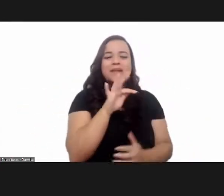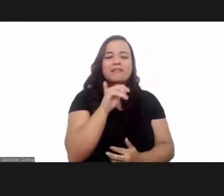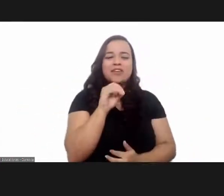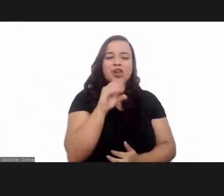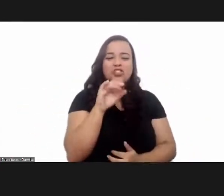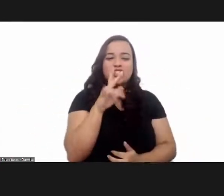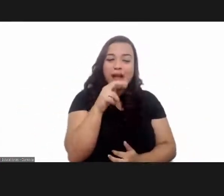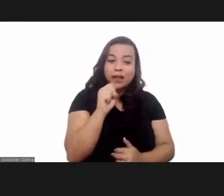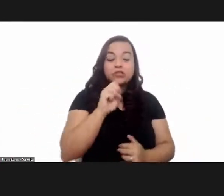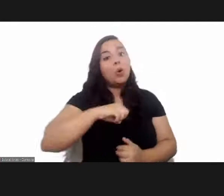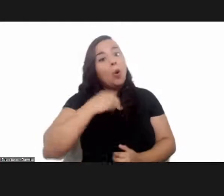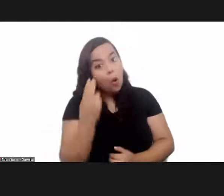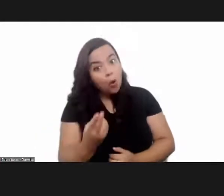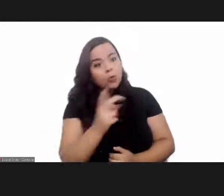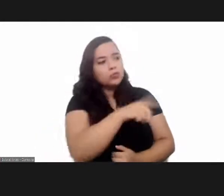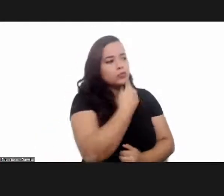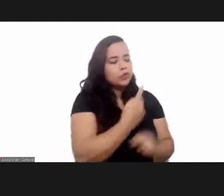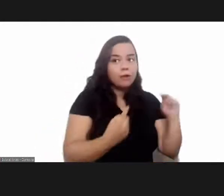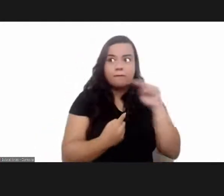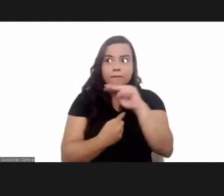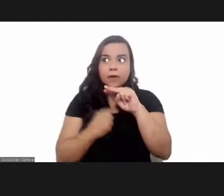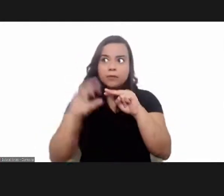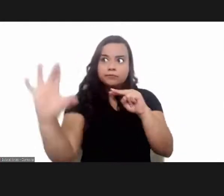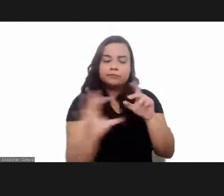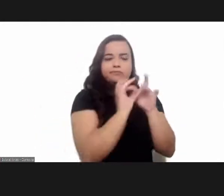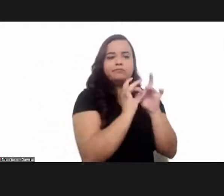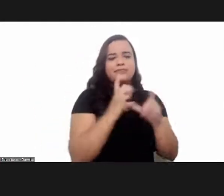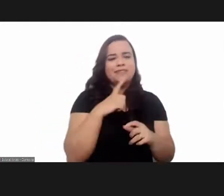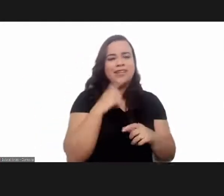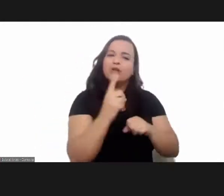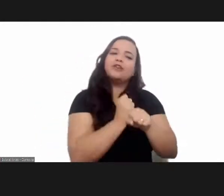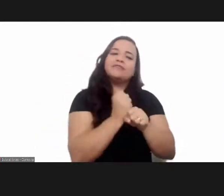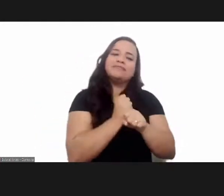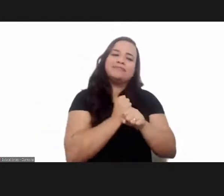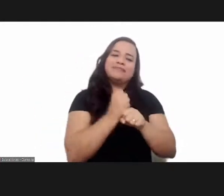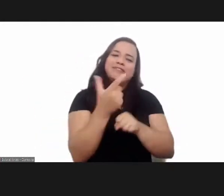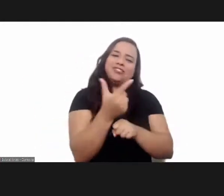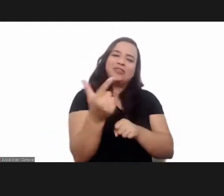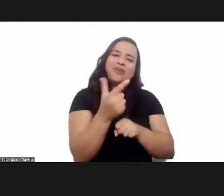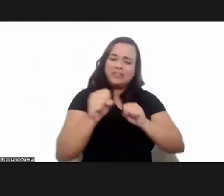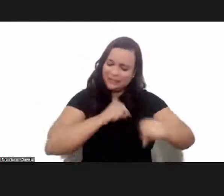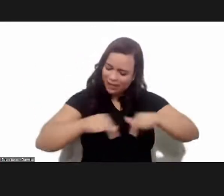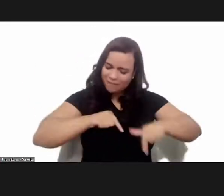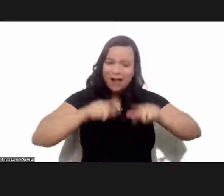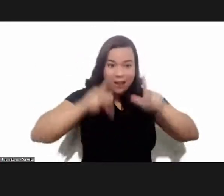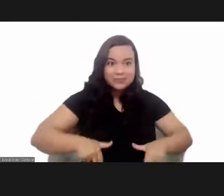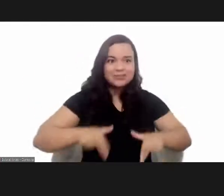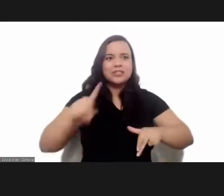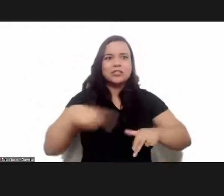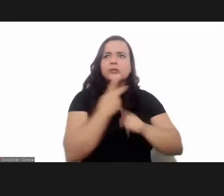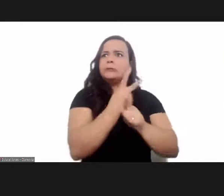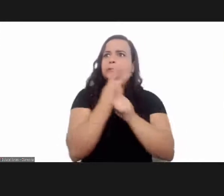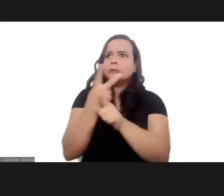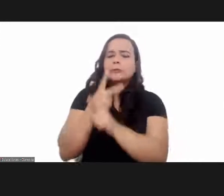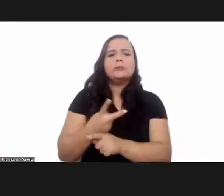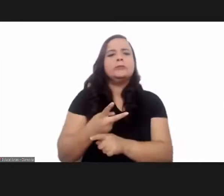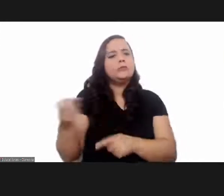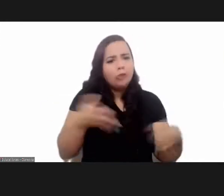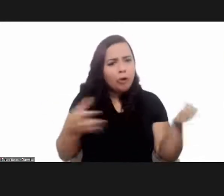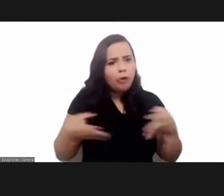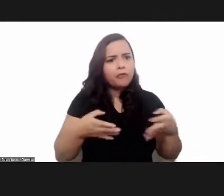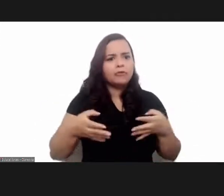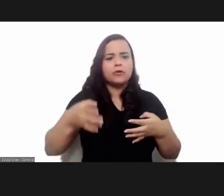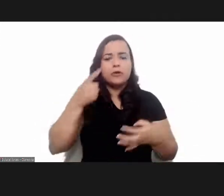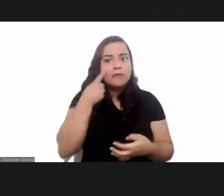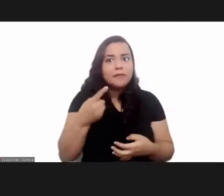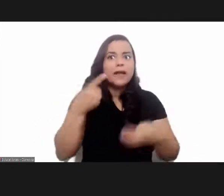years. And that's how we've worked. Strengthening the successes in the 22 years and seeking increasingly to innovate and to respond